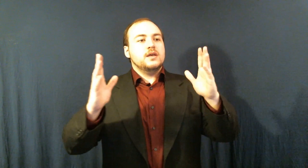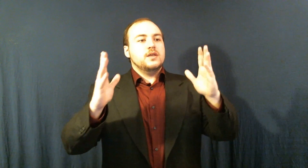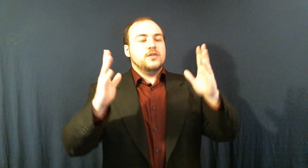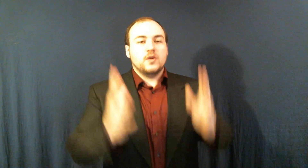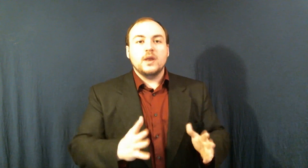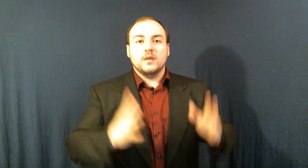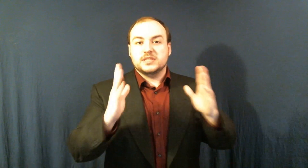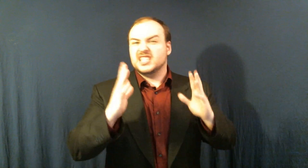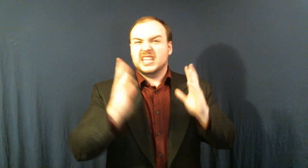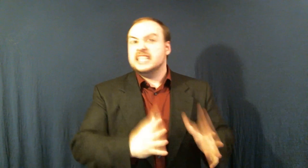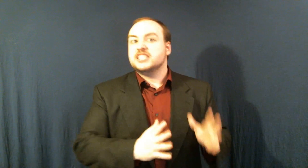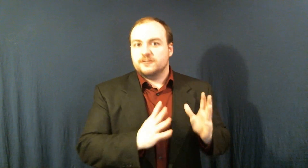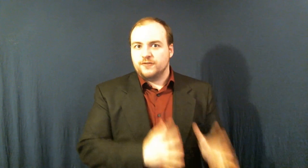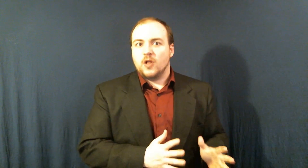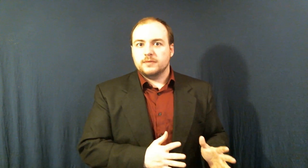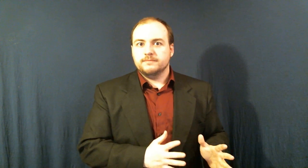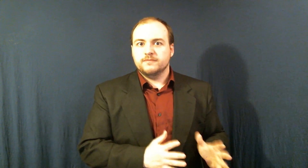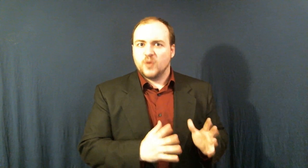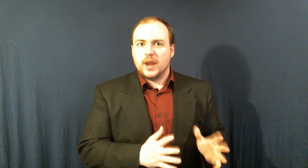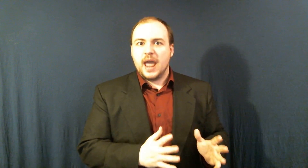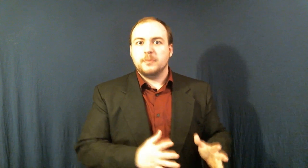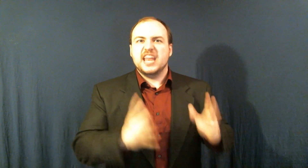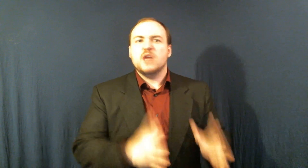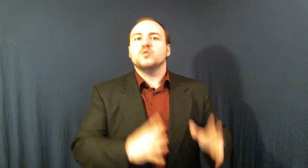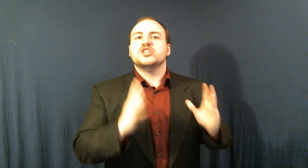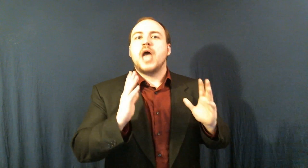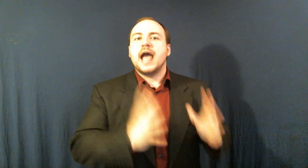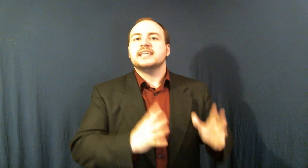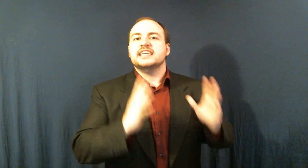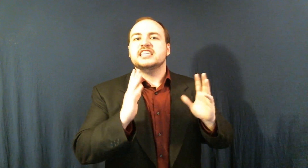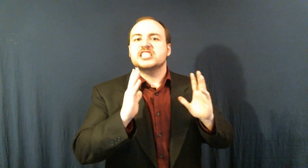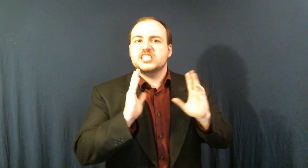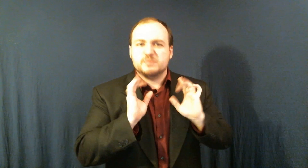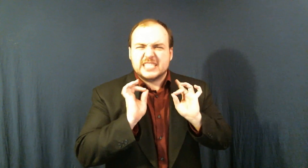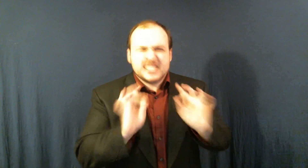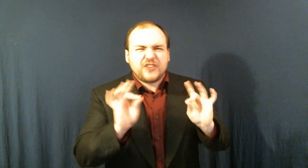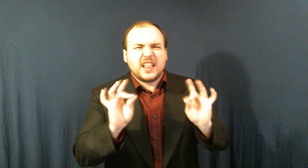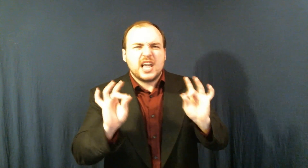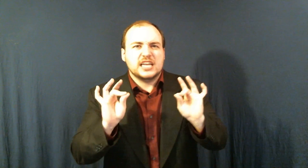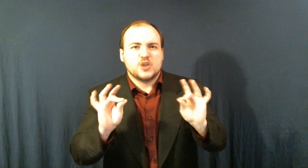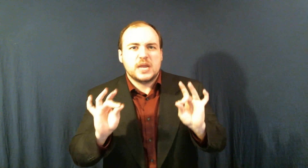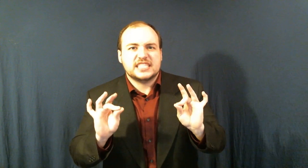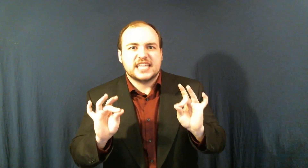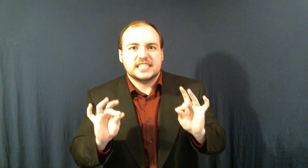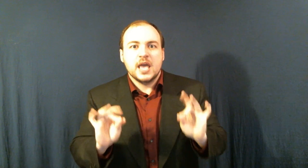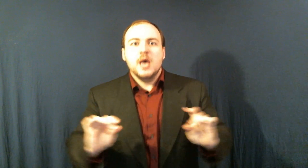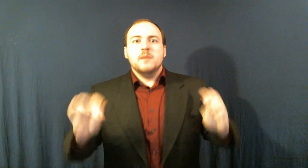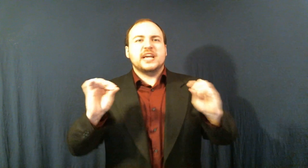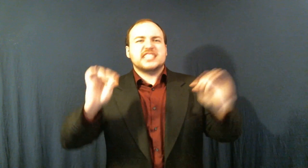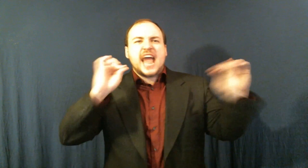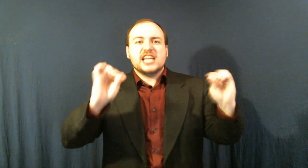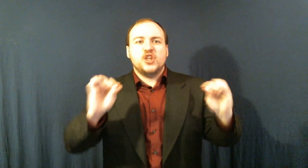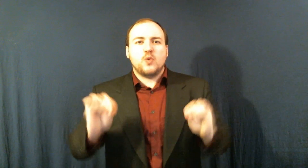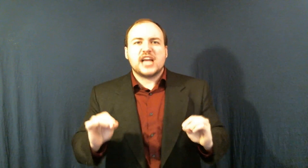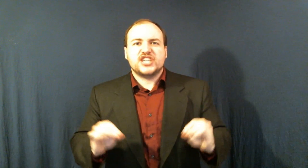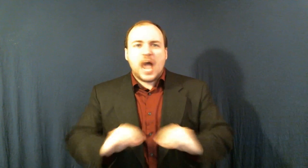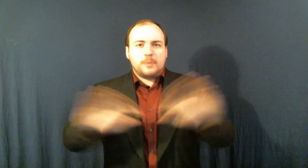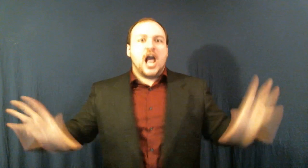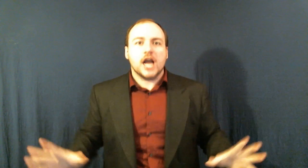The gorilla was the least at fault for what happened It was acting specifically on its own instincts Because it has no rationale beyond